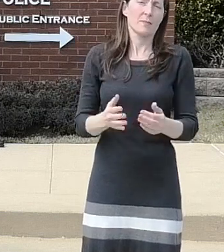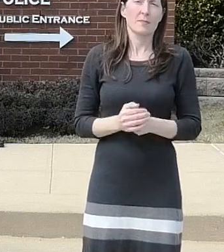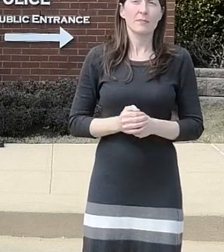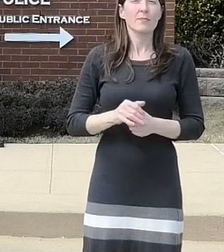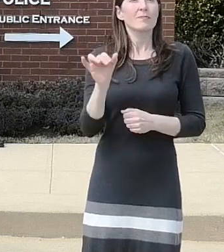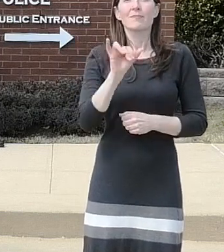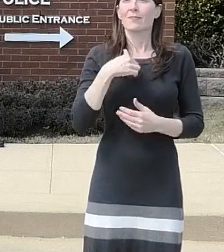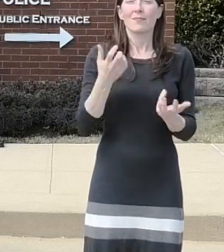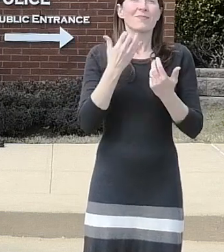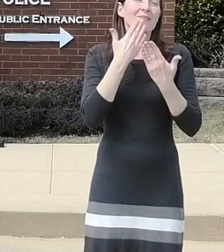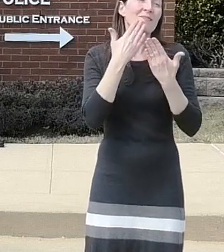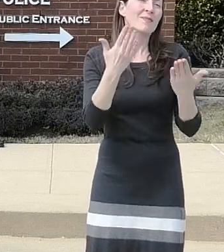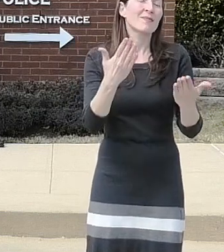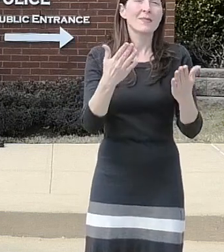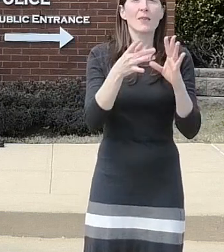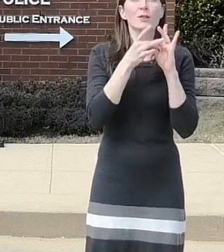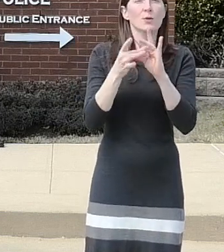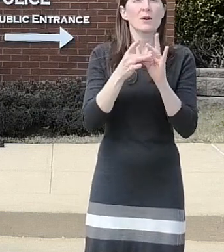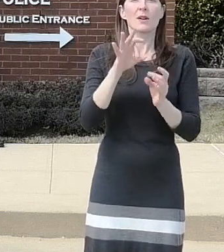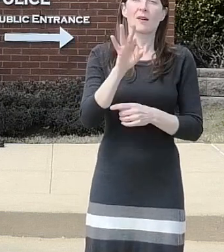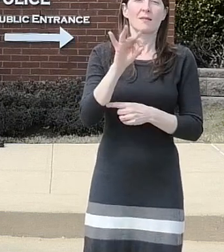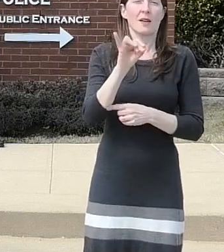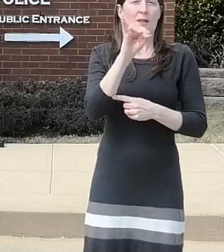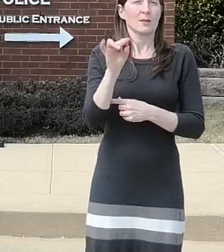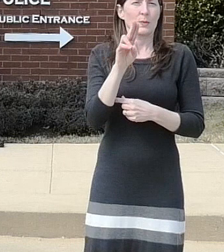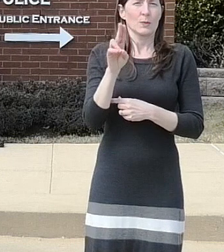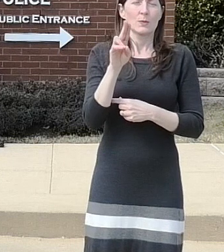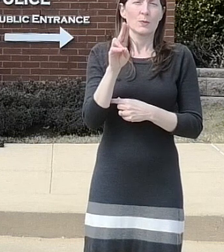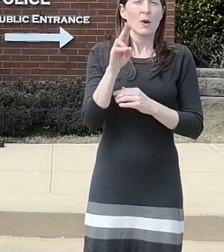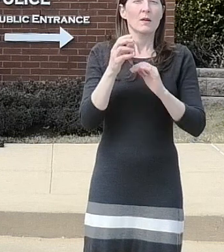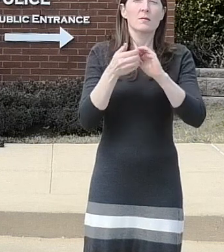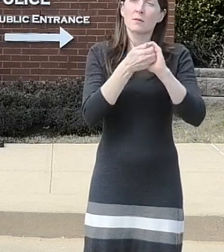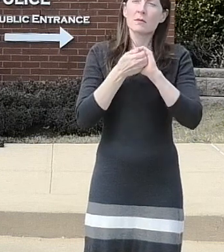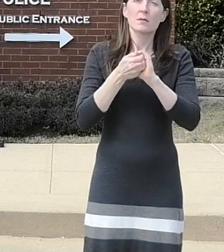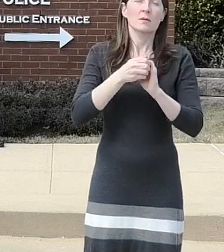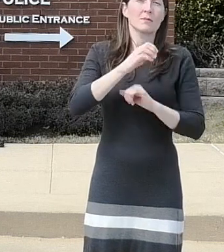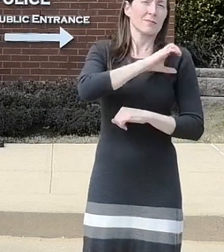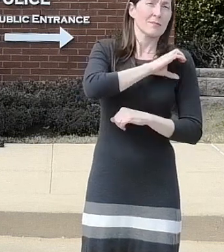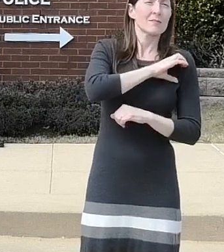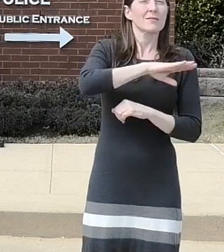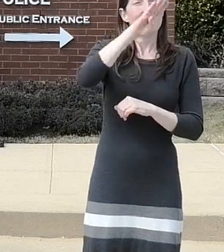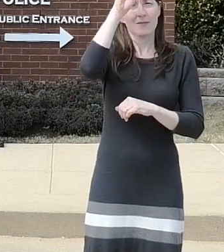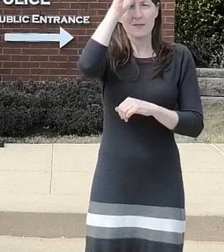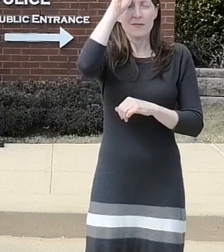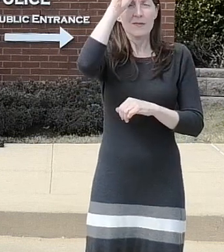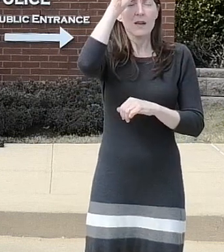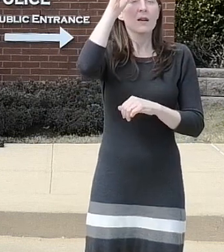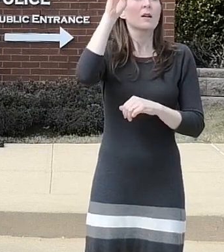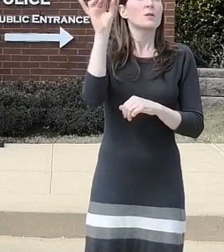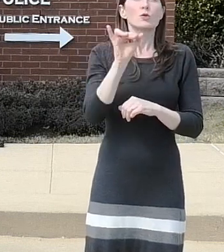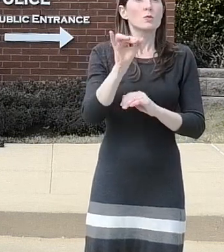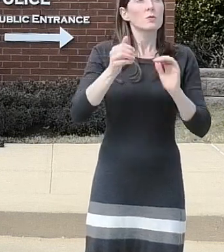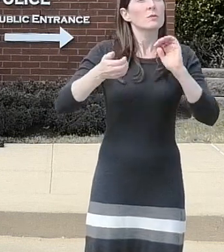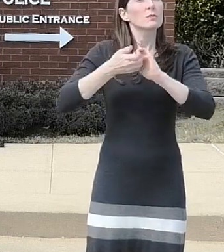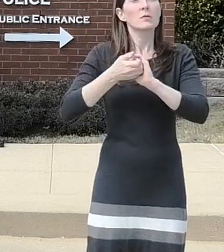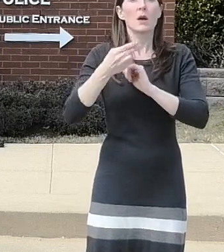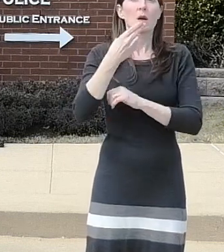of the joint fiu of the police department and fire department the partnership with our county state's attorney's office and namely